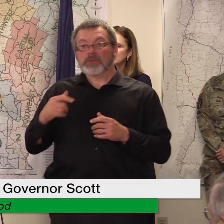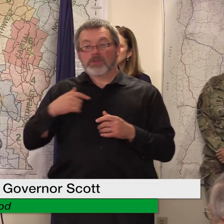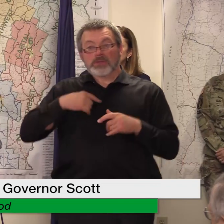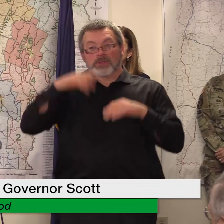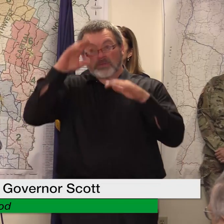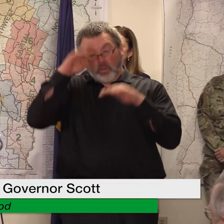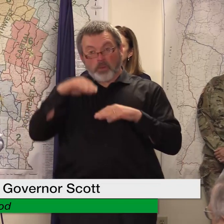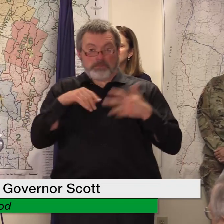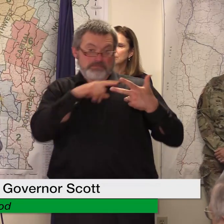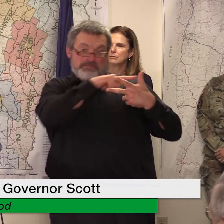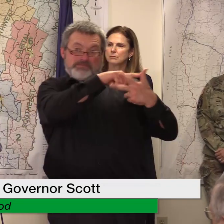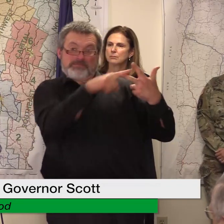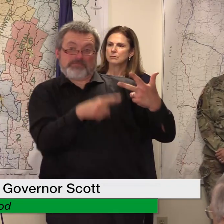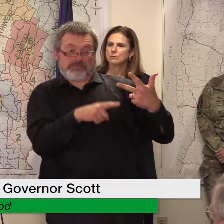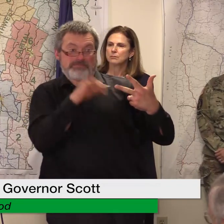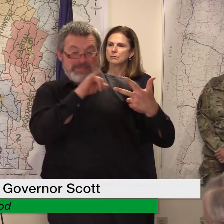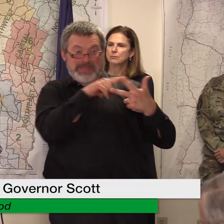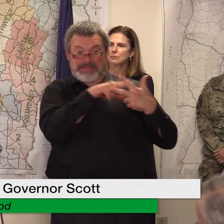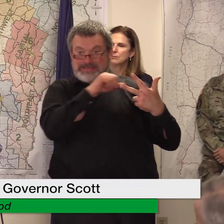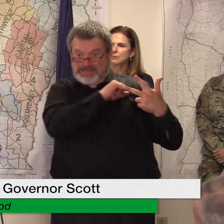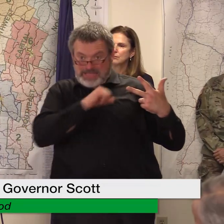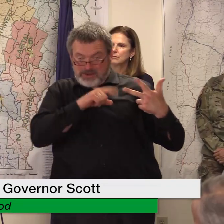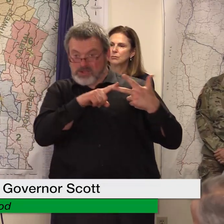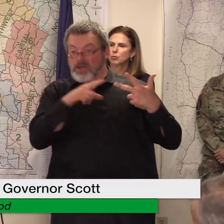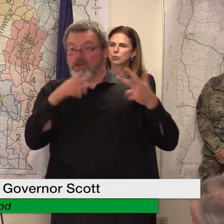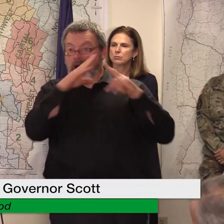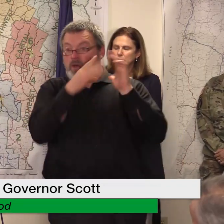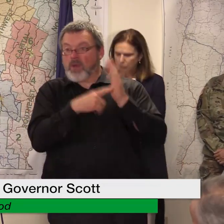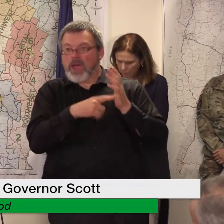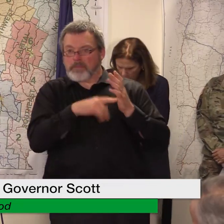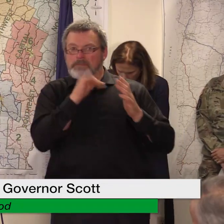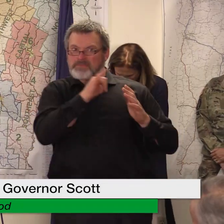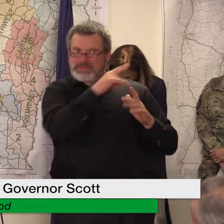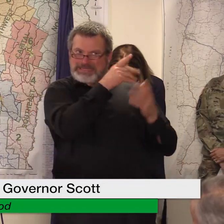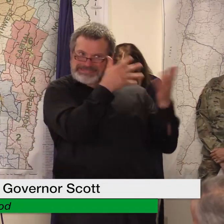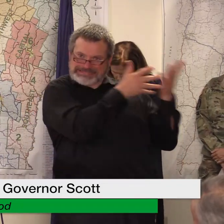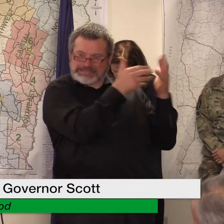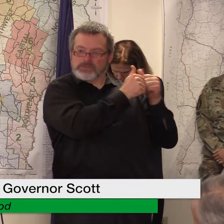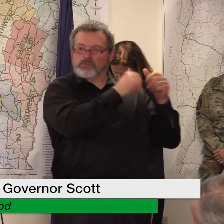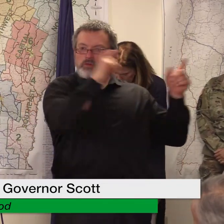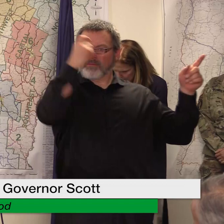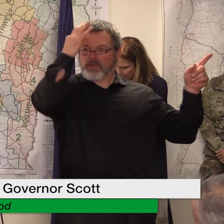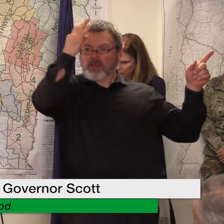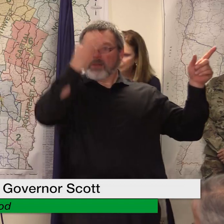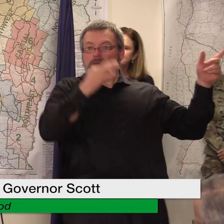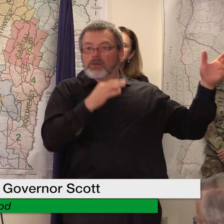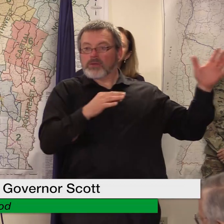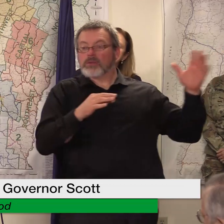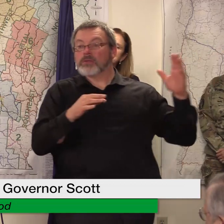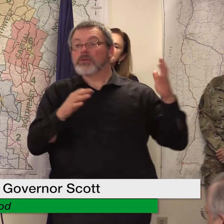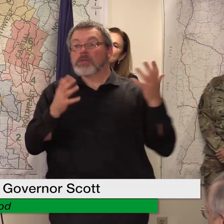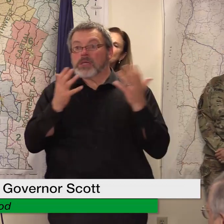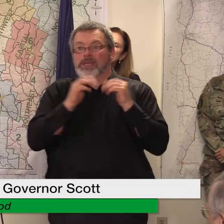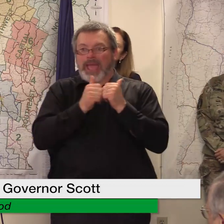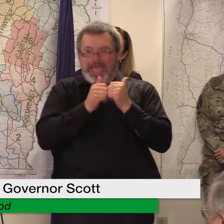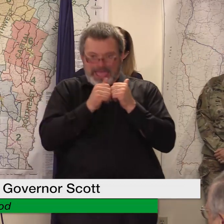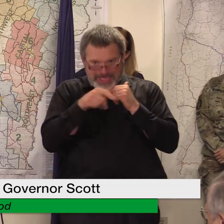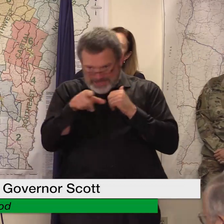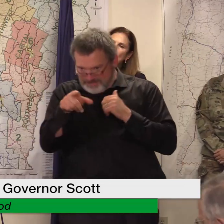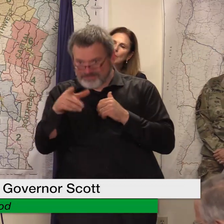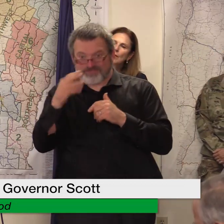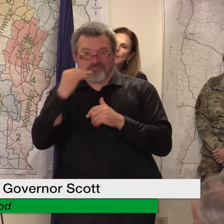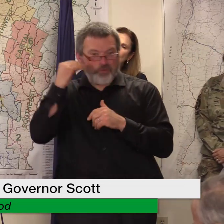will be able to have some funding available for that as well over and above what is able to obtain through